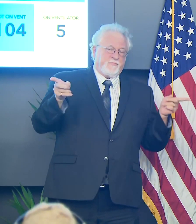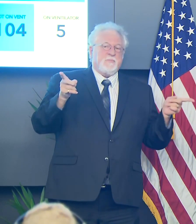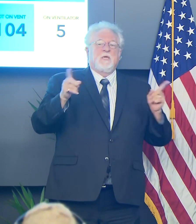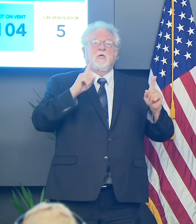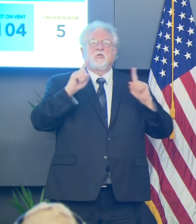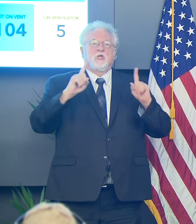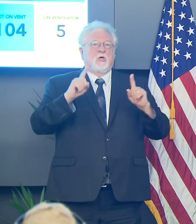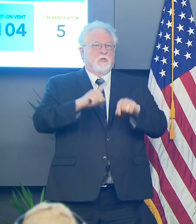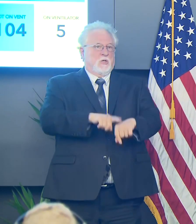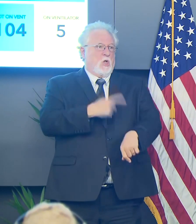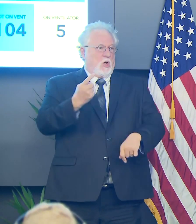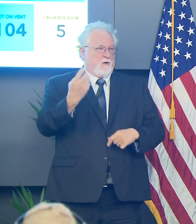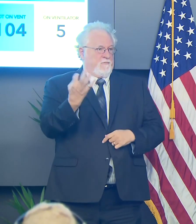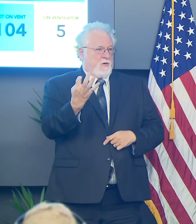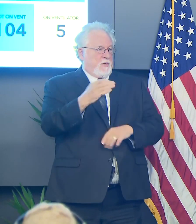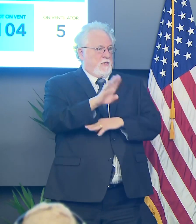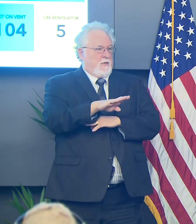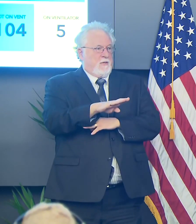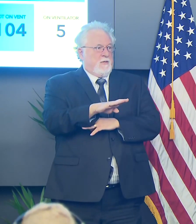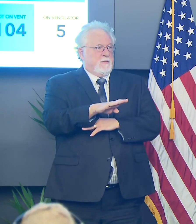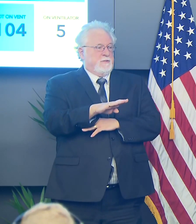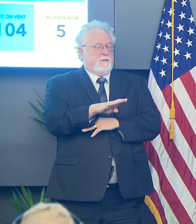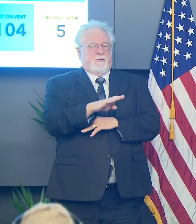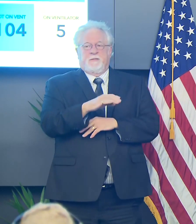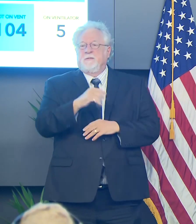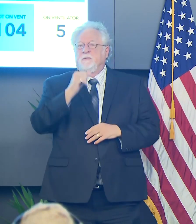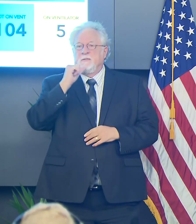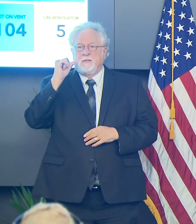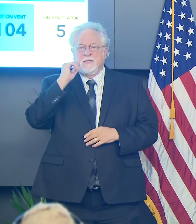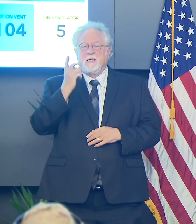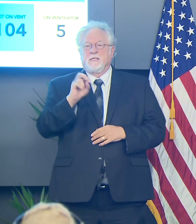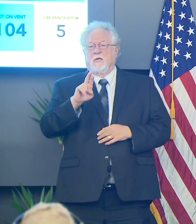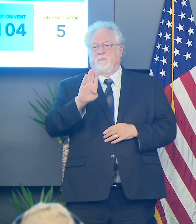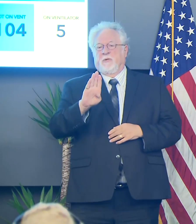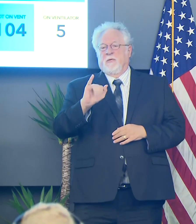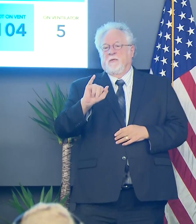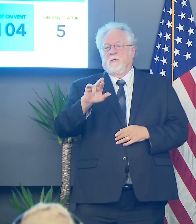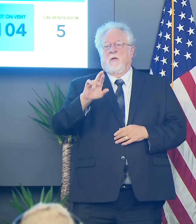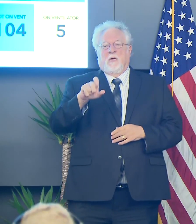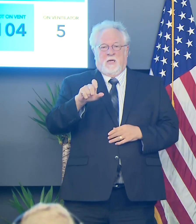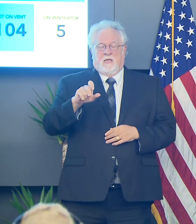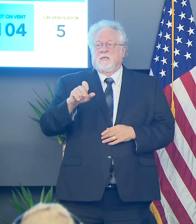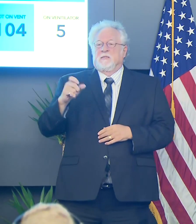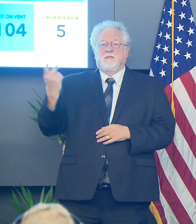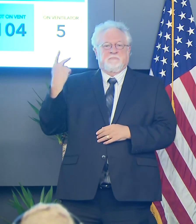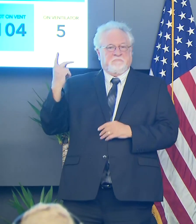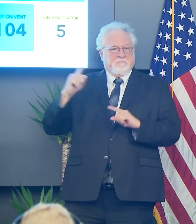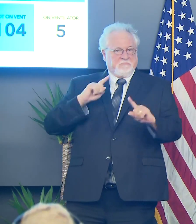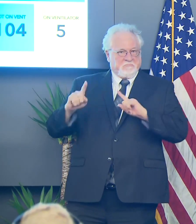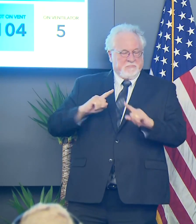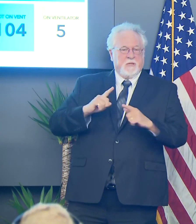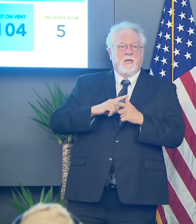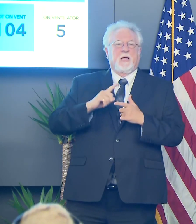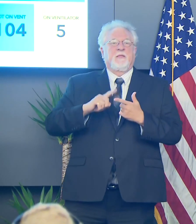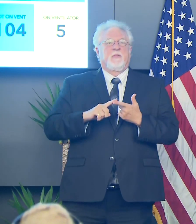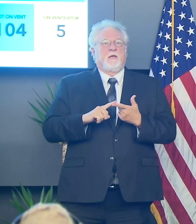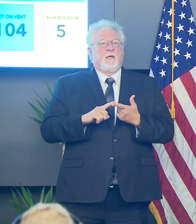Friday afternoon. Yesterday, Dr. Burks and I had a conversation and then